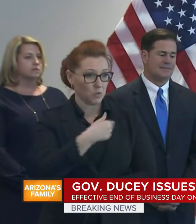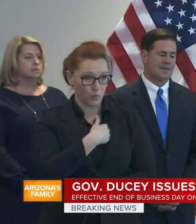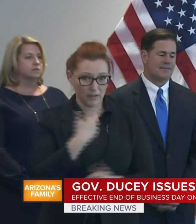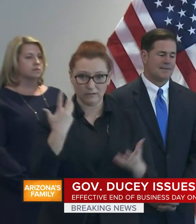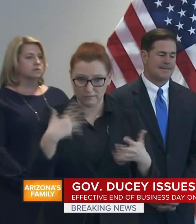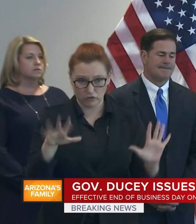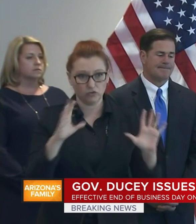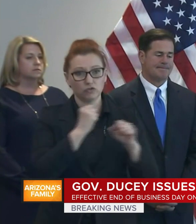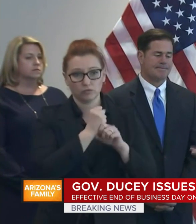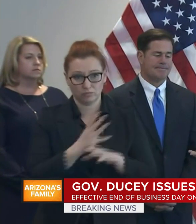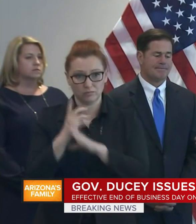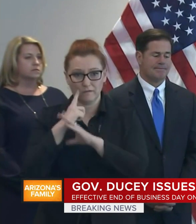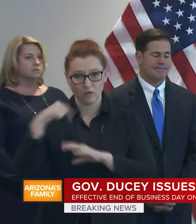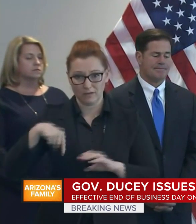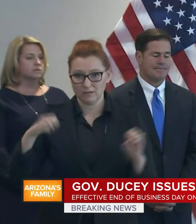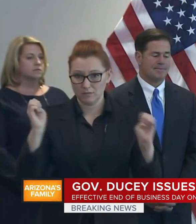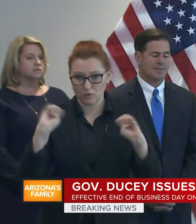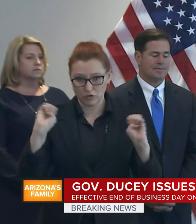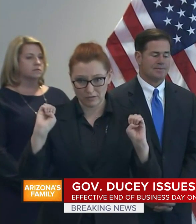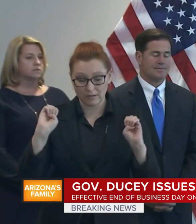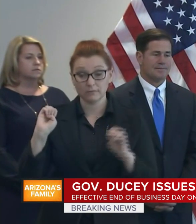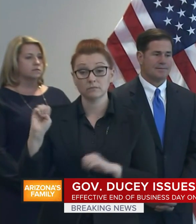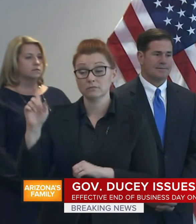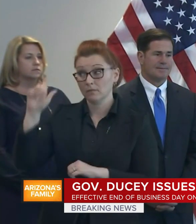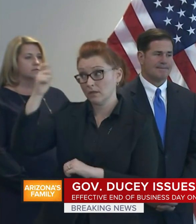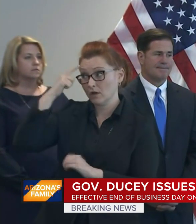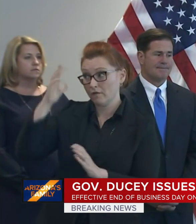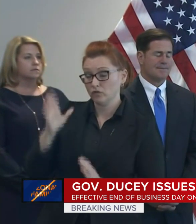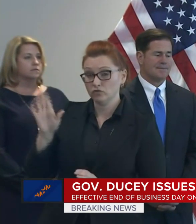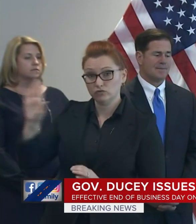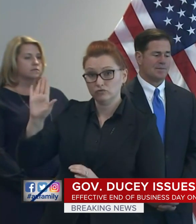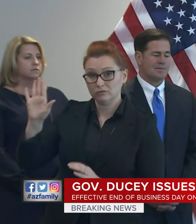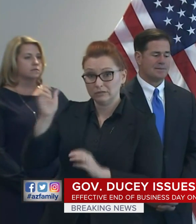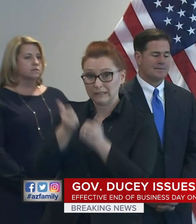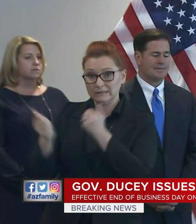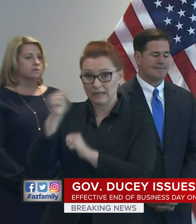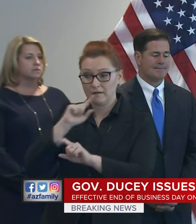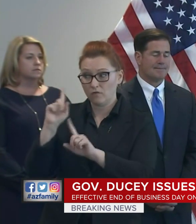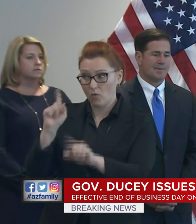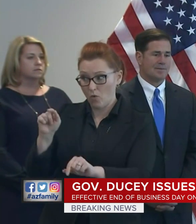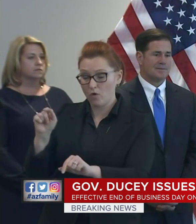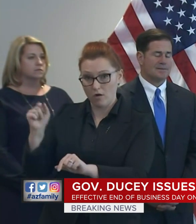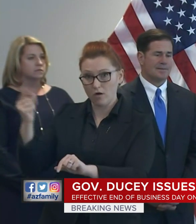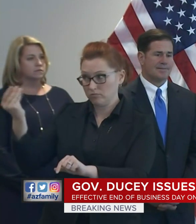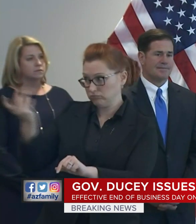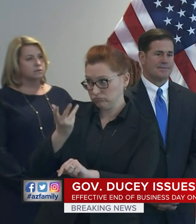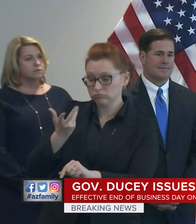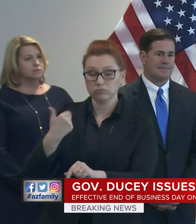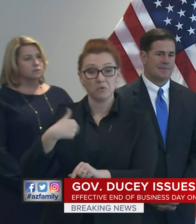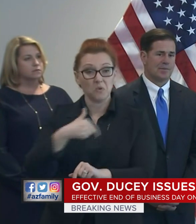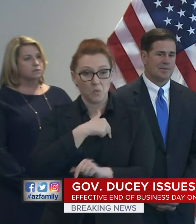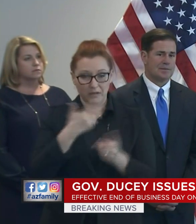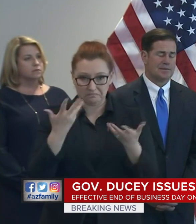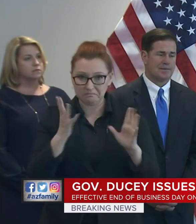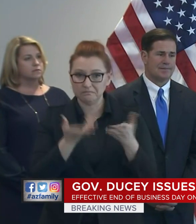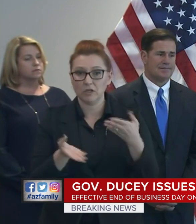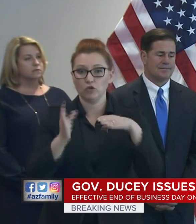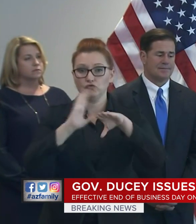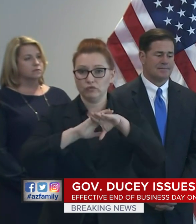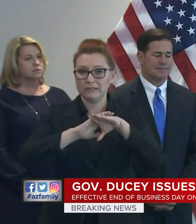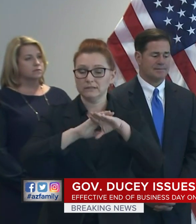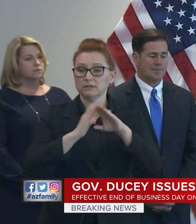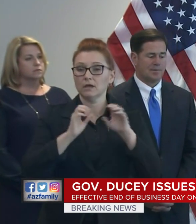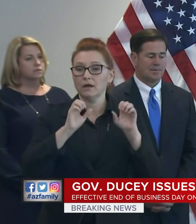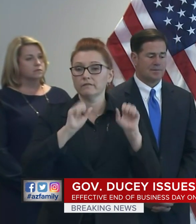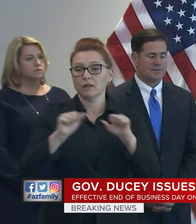emergency. In accordance with the governor's executive order, we are increasing our capacity by 50% within